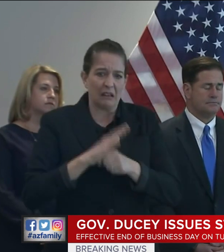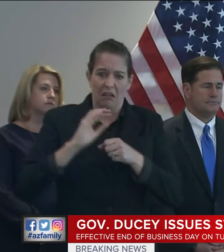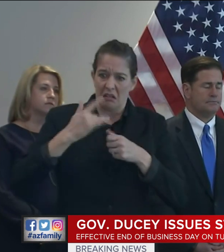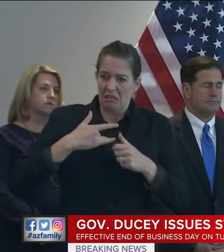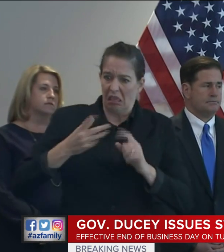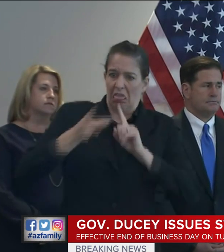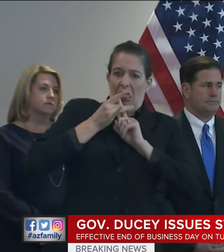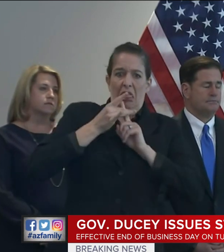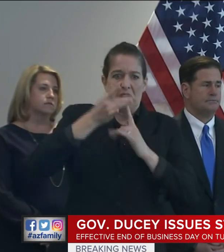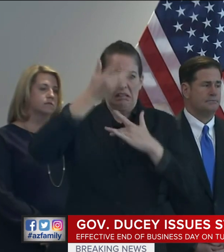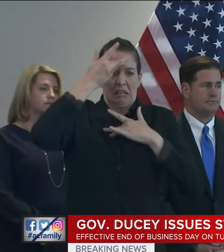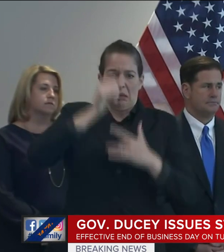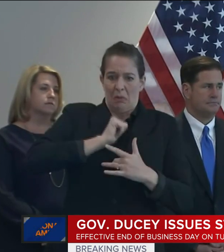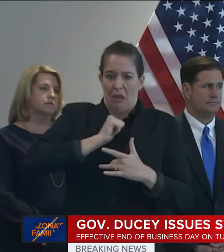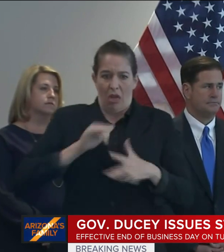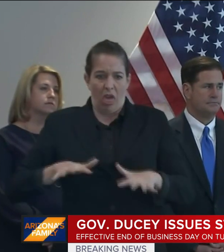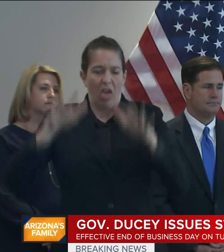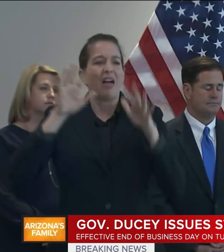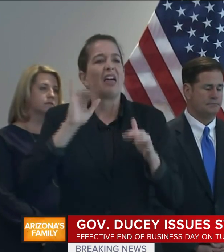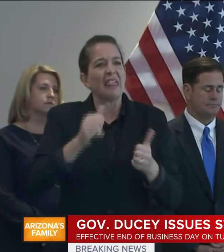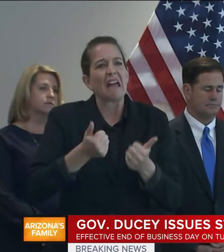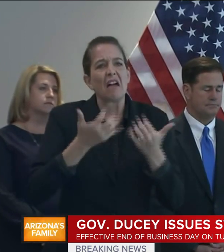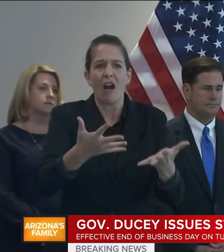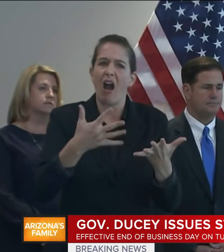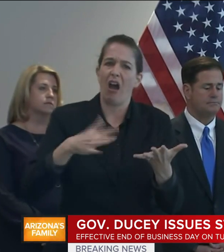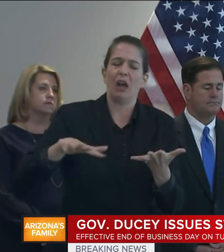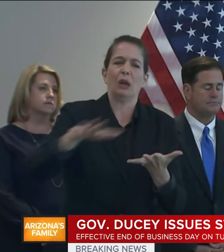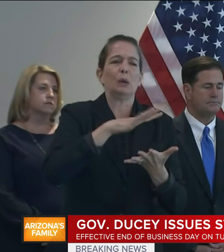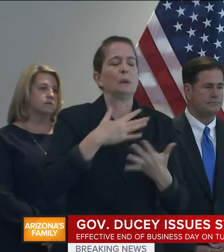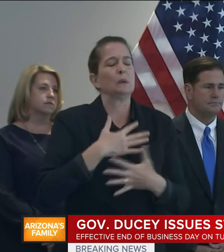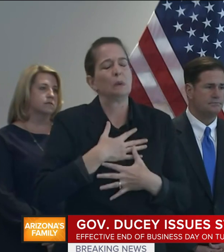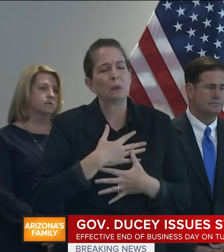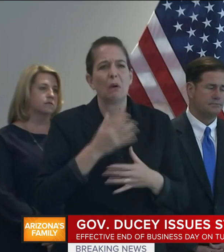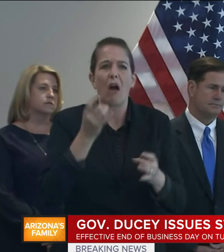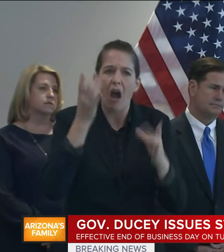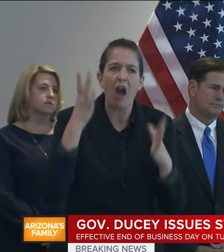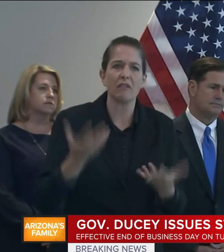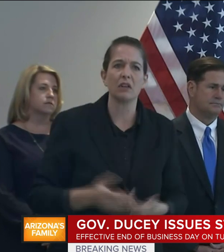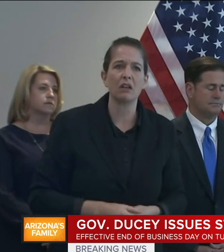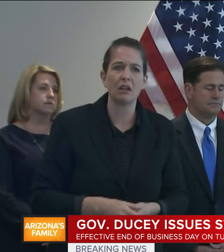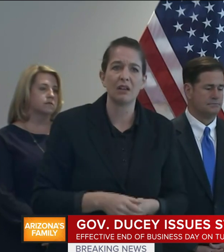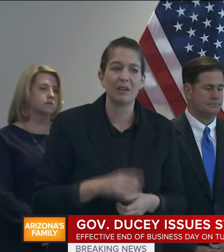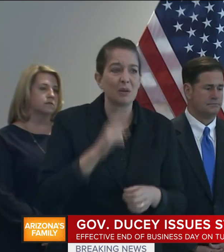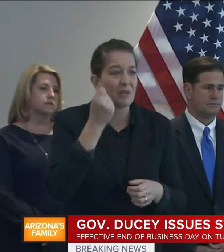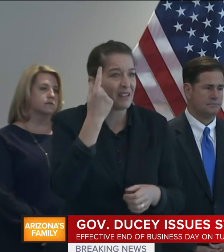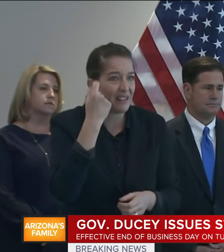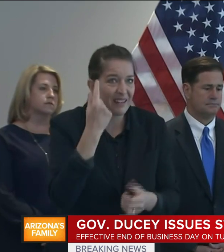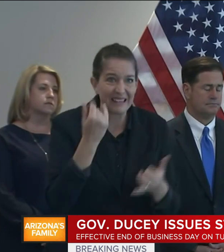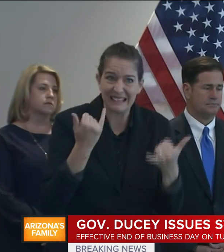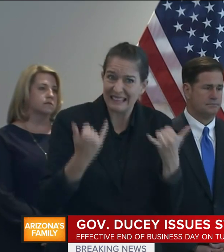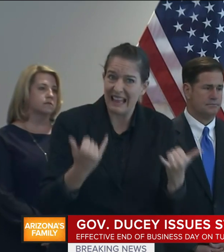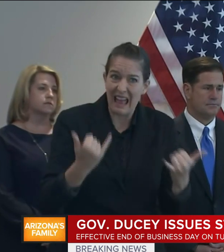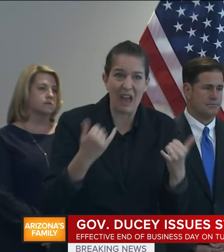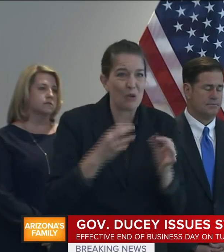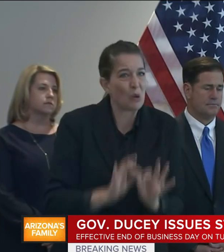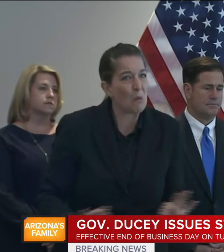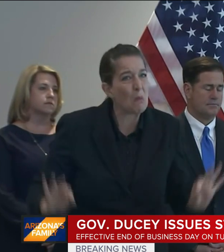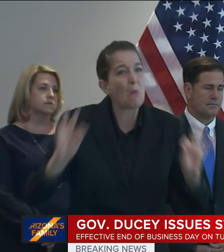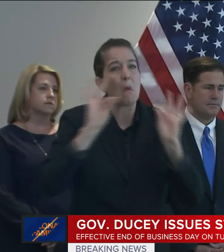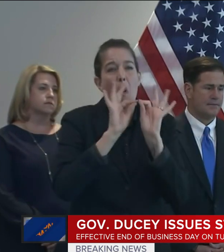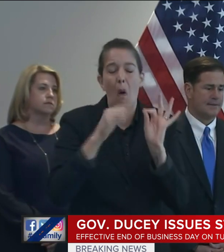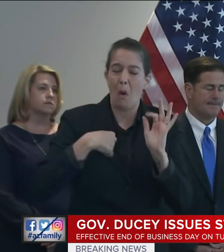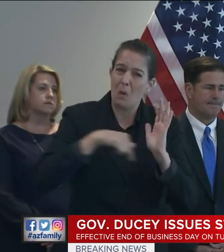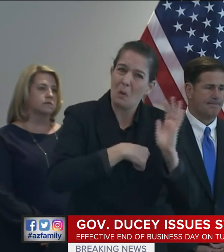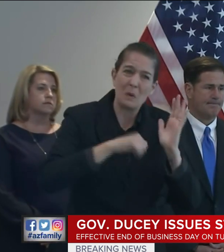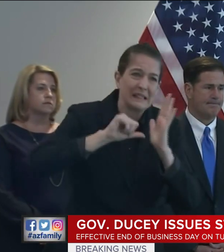on our community's mental health. During these unprecedented times, now more than ever, it's important that we emphasize the support we